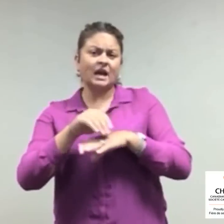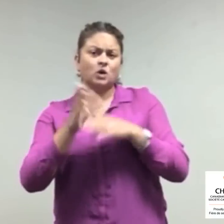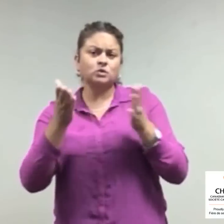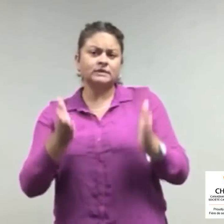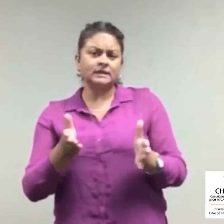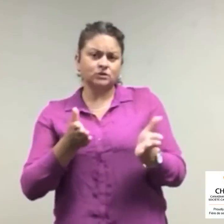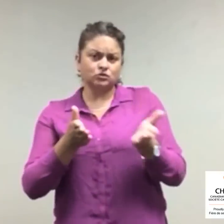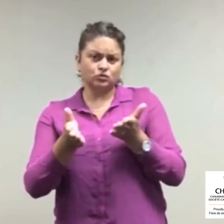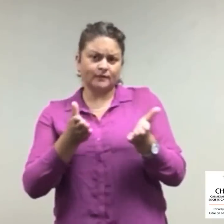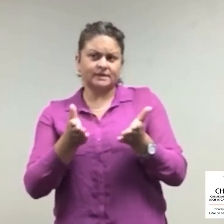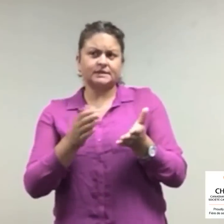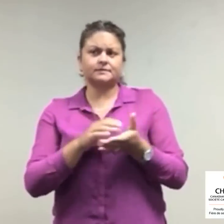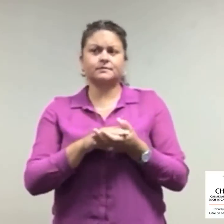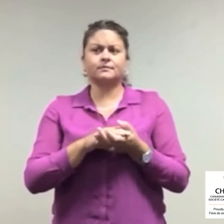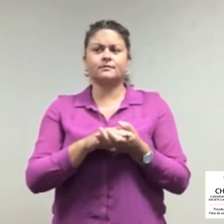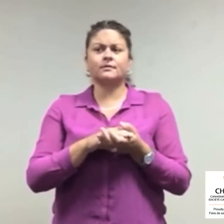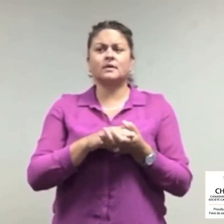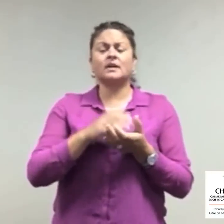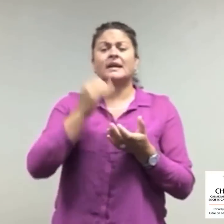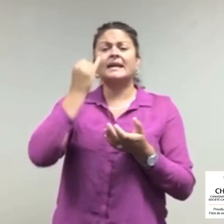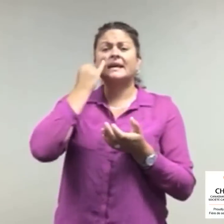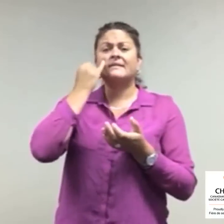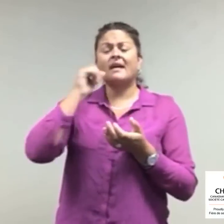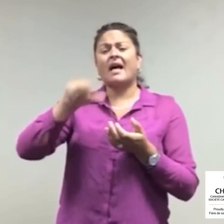contact CHS Connect Counseling Services.